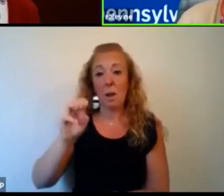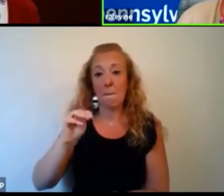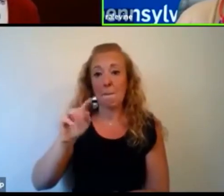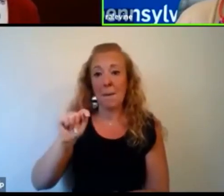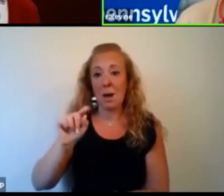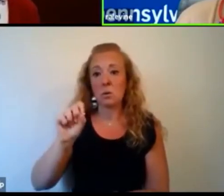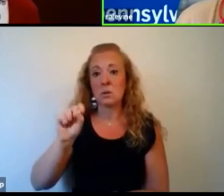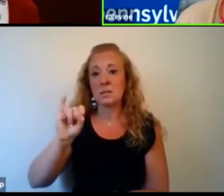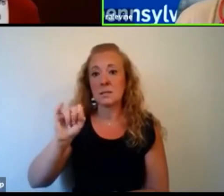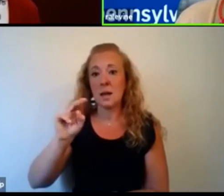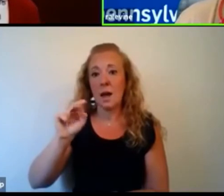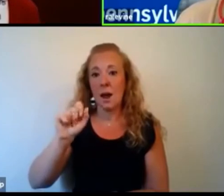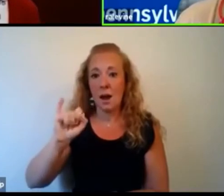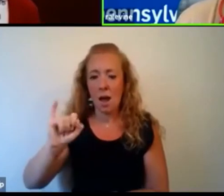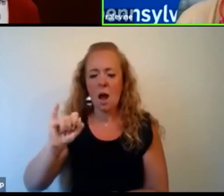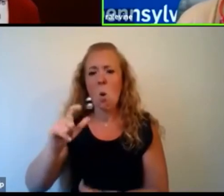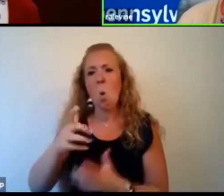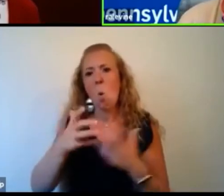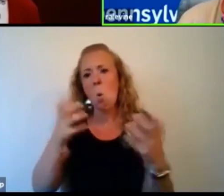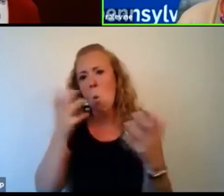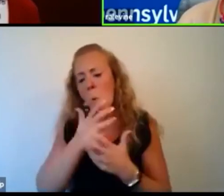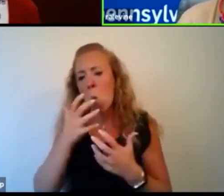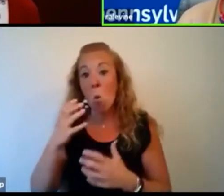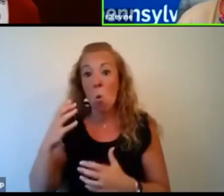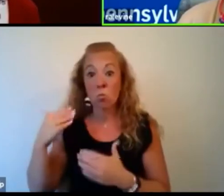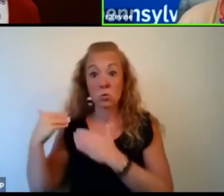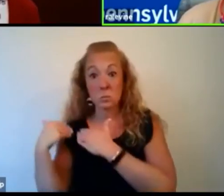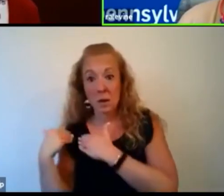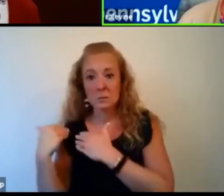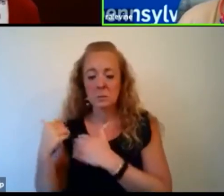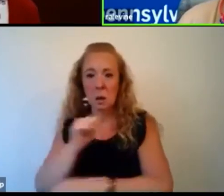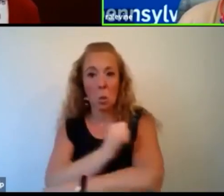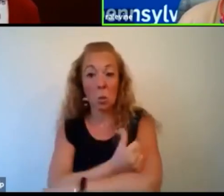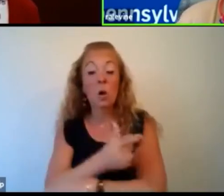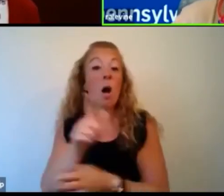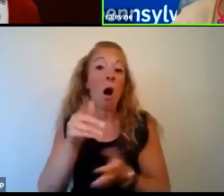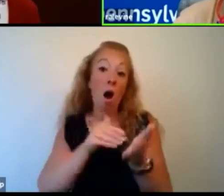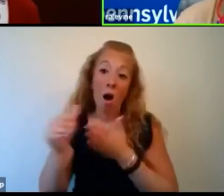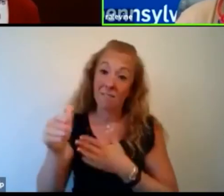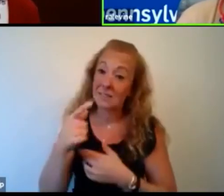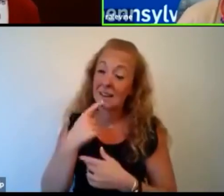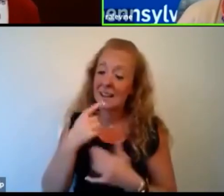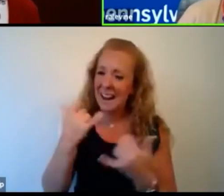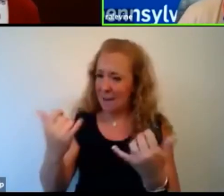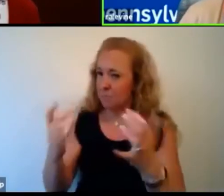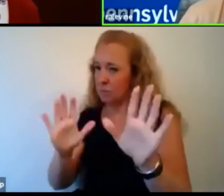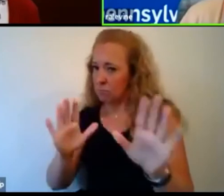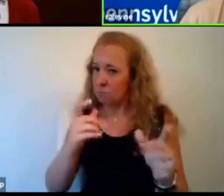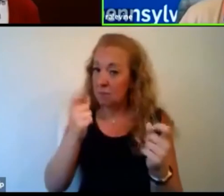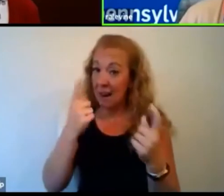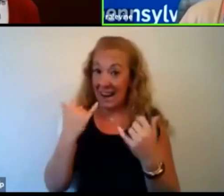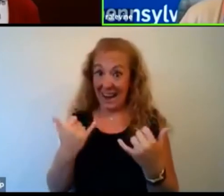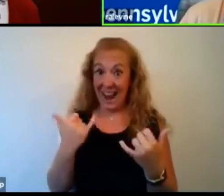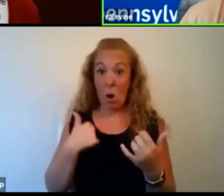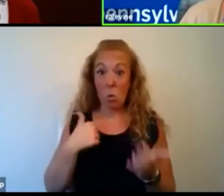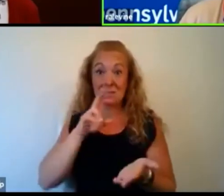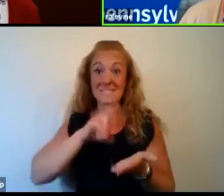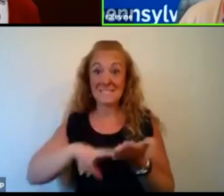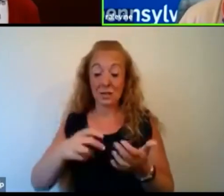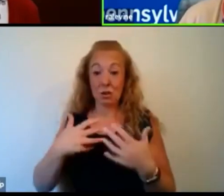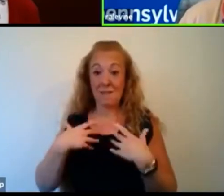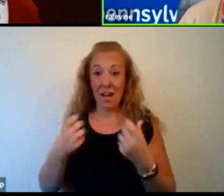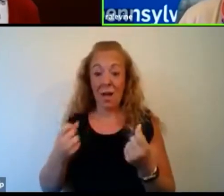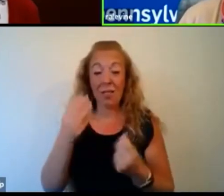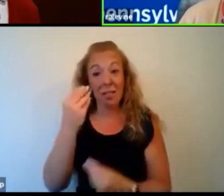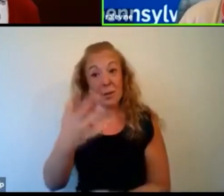enormous amount of responsibility and authority. In fact, I often say that it's only now as secretary of health at Pennsylvania that I have as